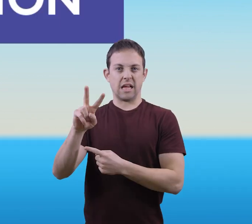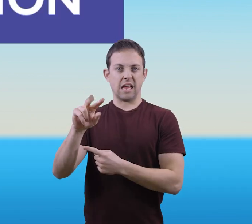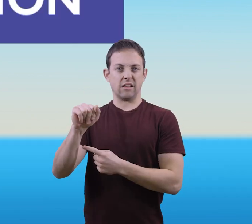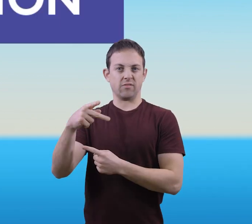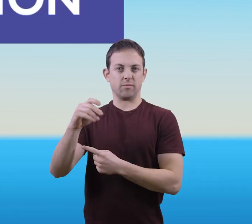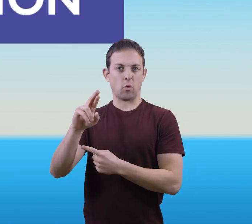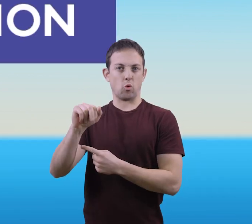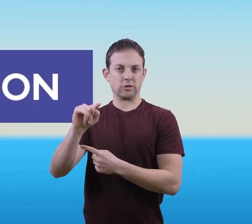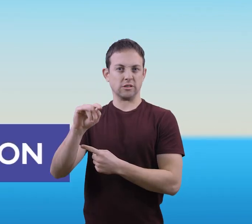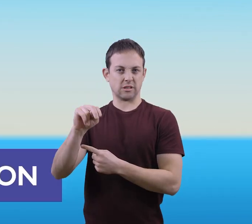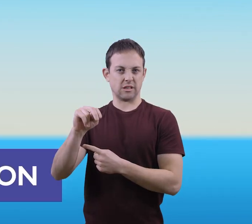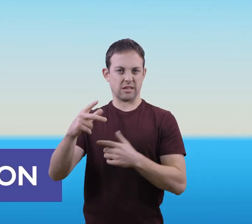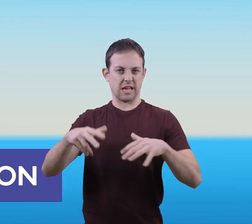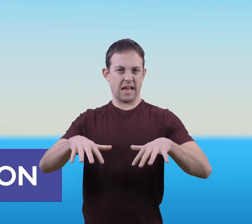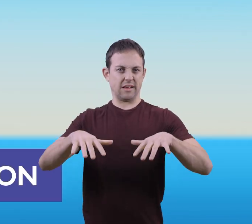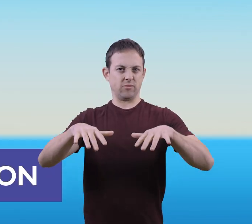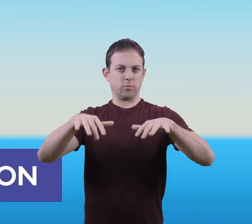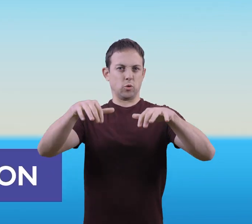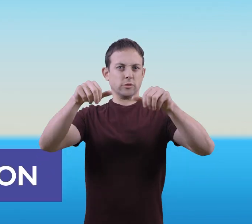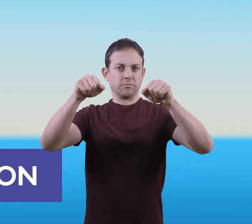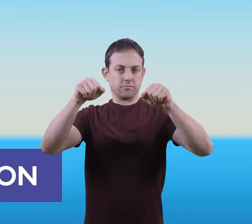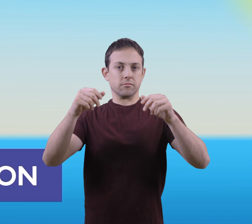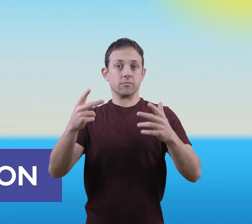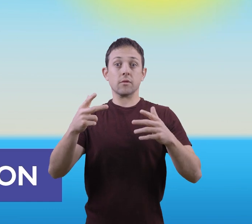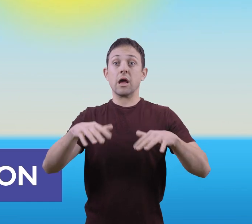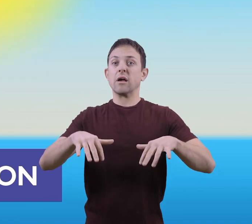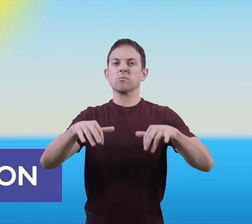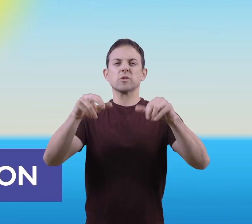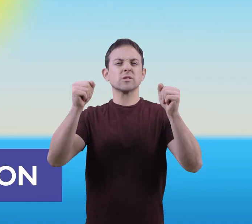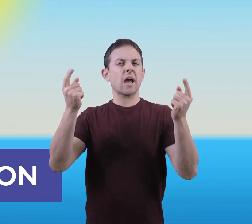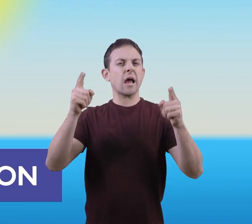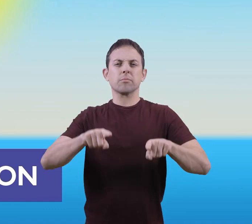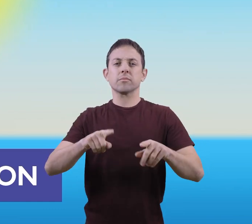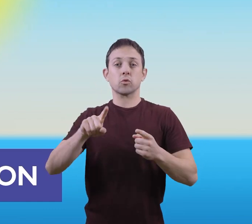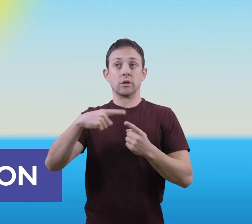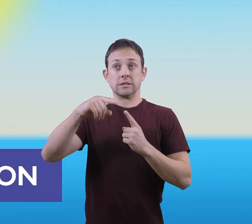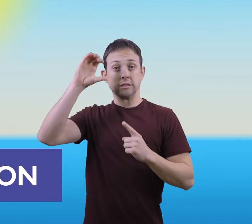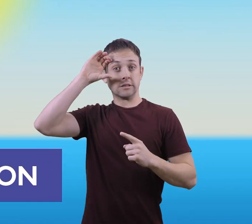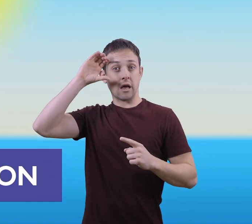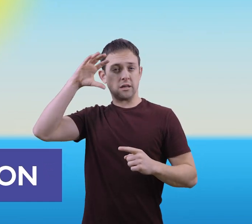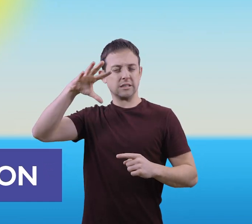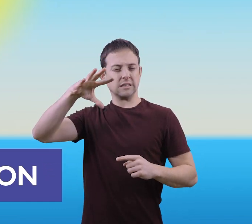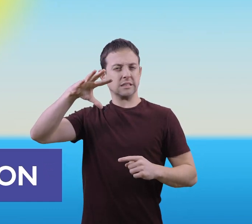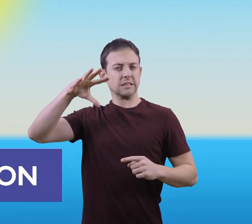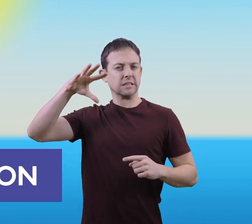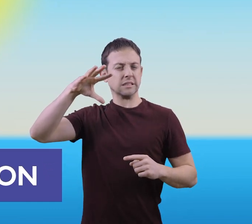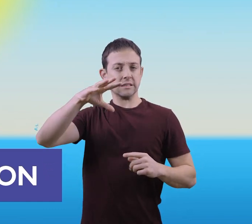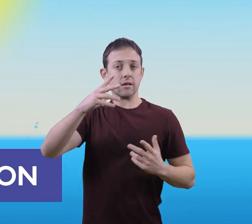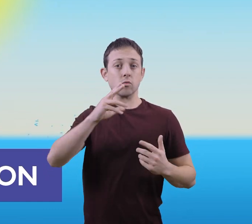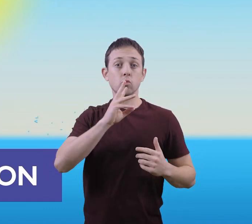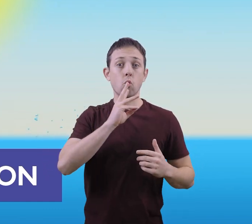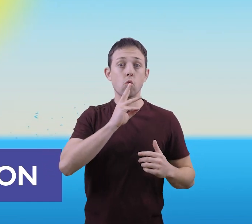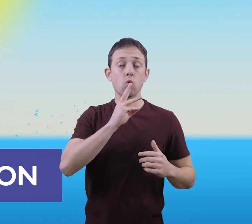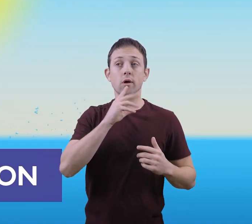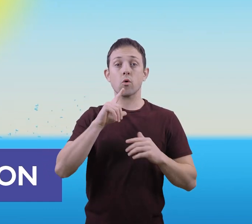evaporation. Evaporation happens when the sun heats up the waters in oceans, lakes,